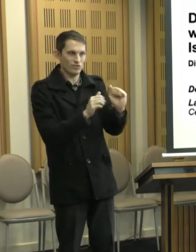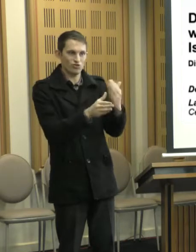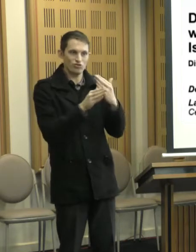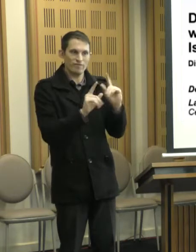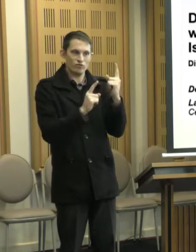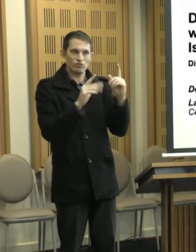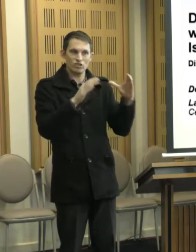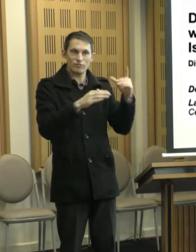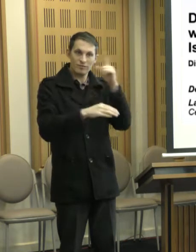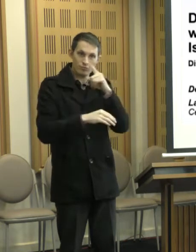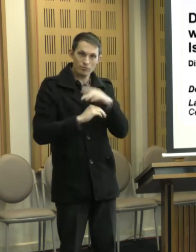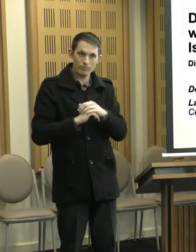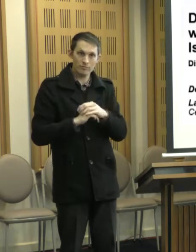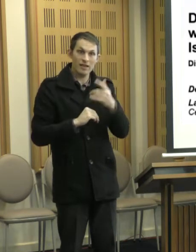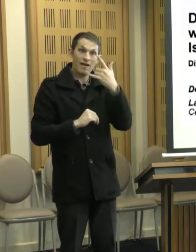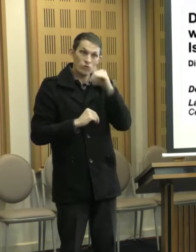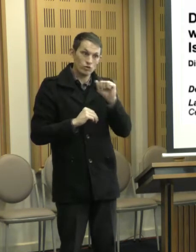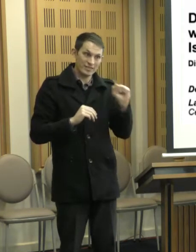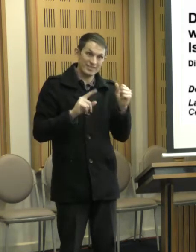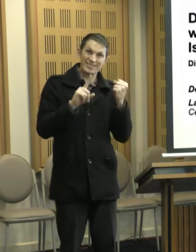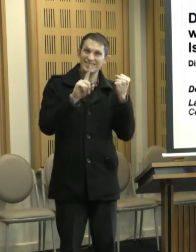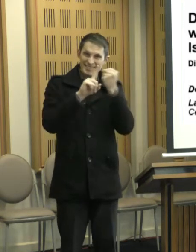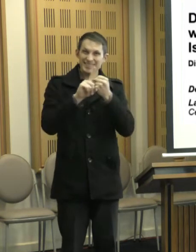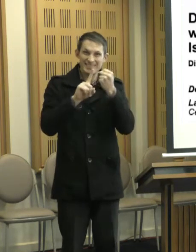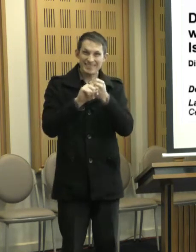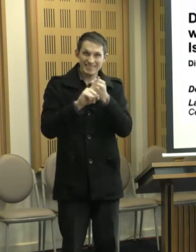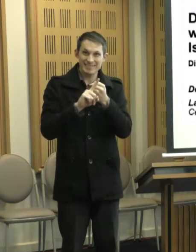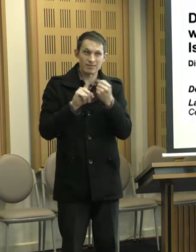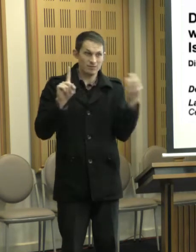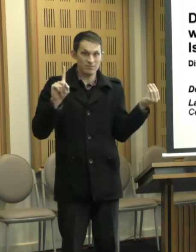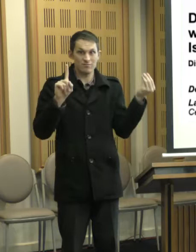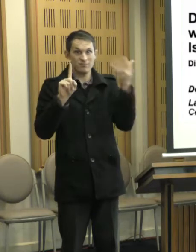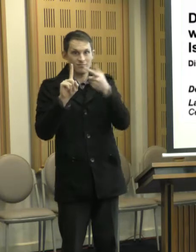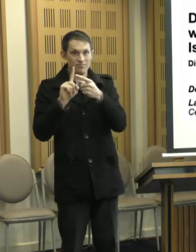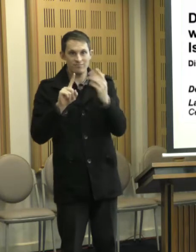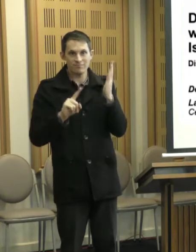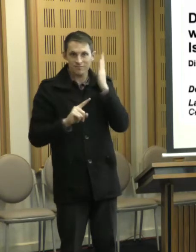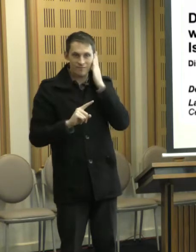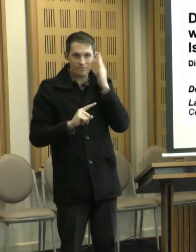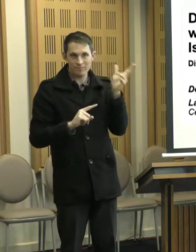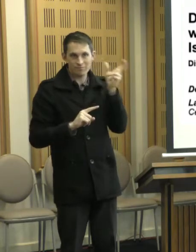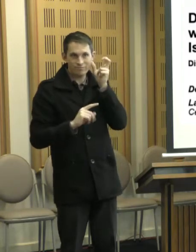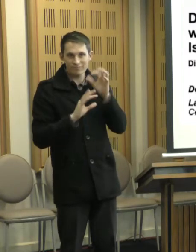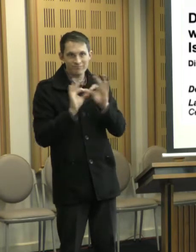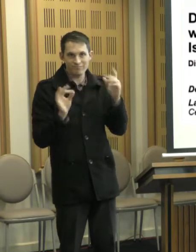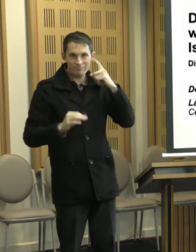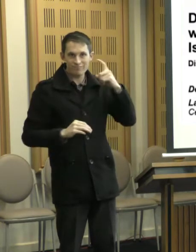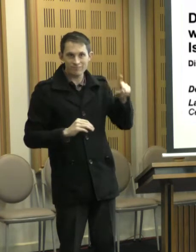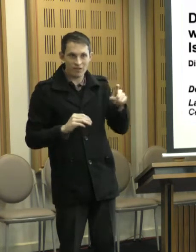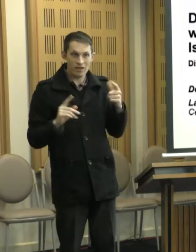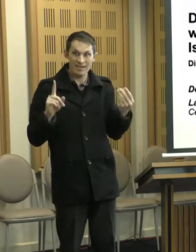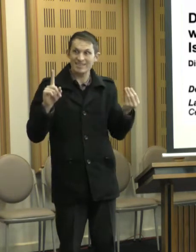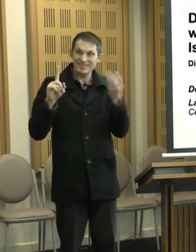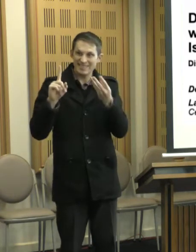Unfortunately, his representations fell on deaf ears. And, um, I'm not sure where he's at with that in